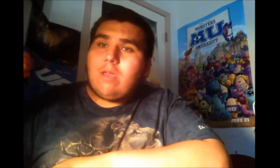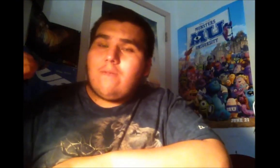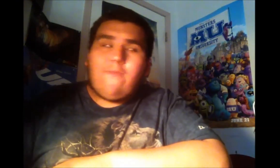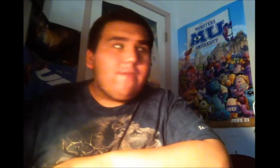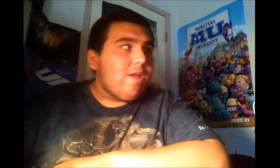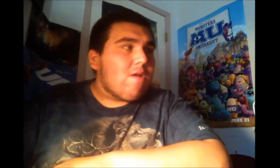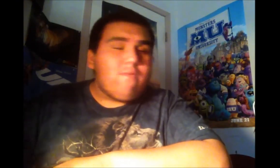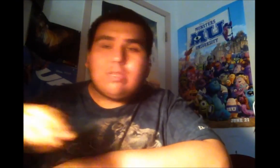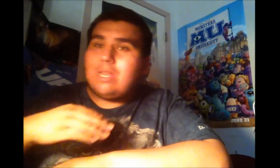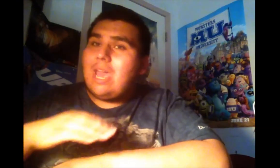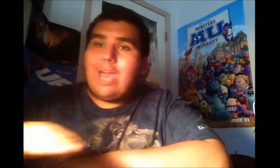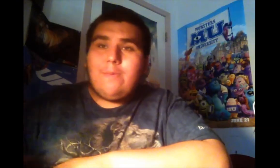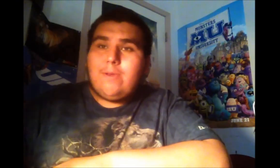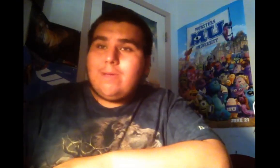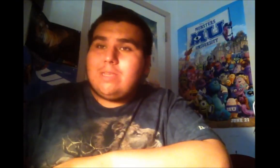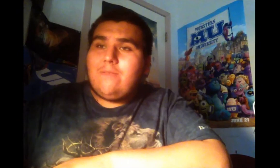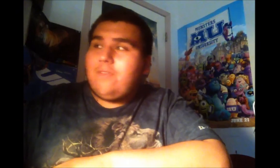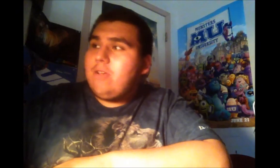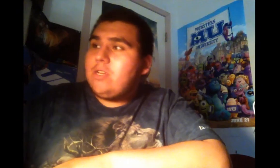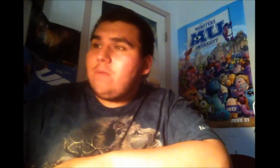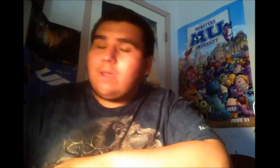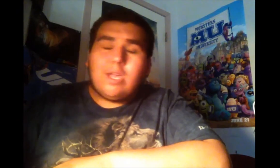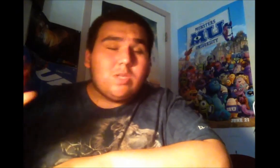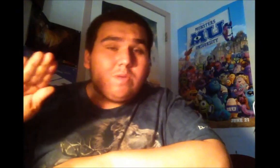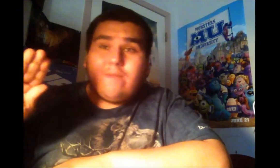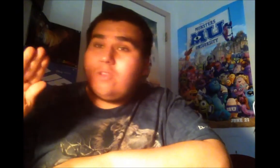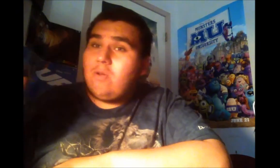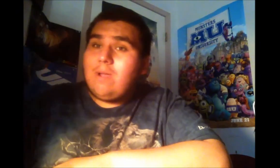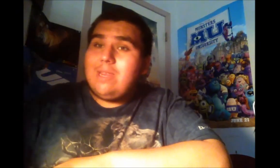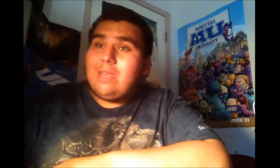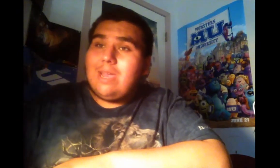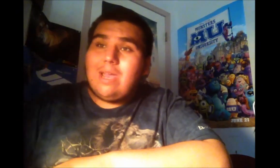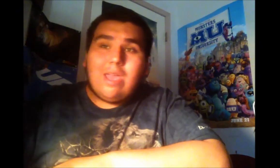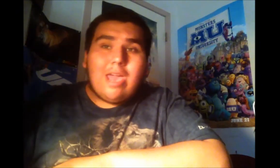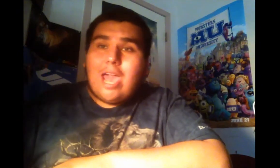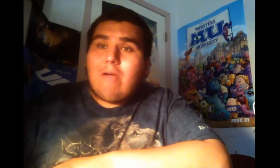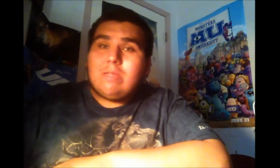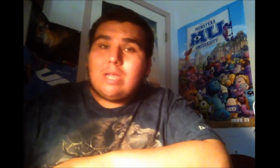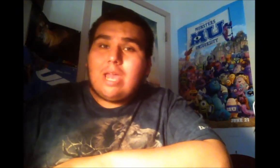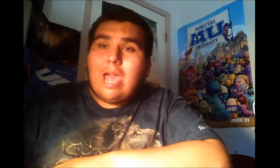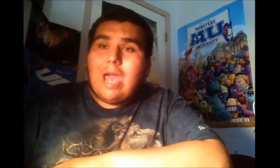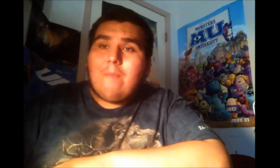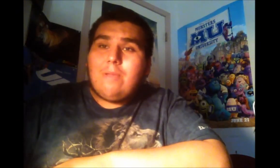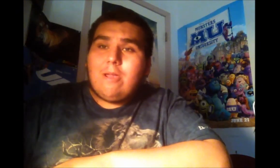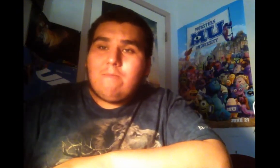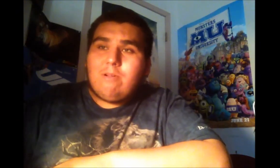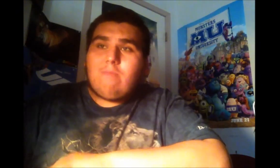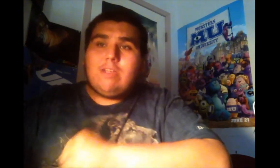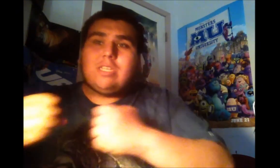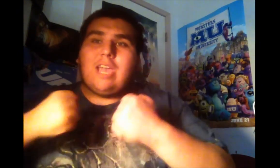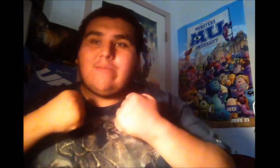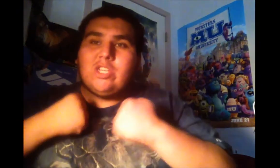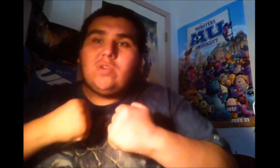could fear what's going to happen to us in the future, because we have no idea how it's going to happen. But we just have to